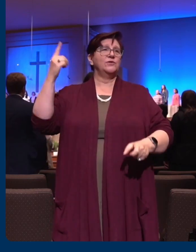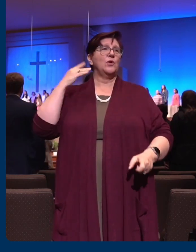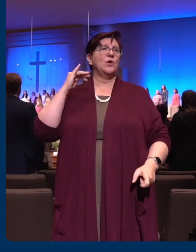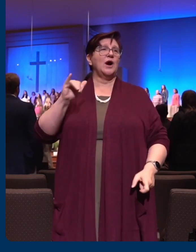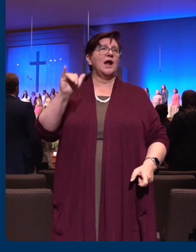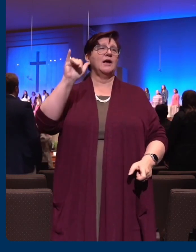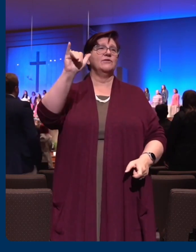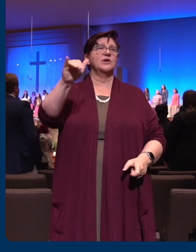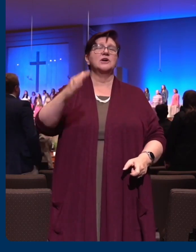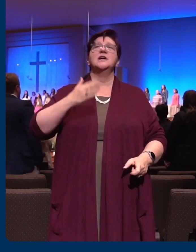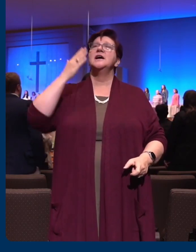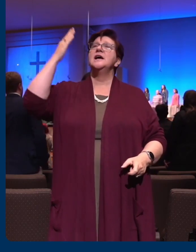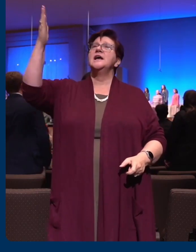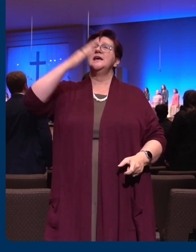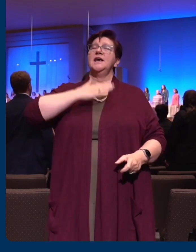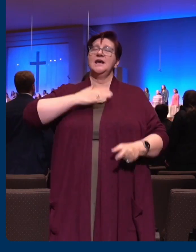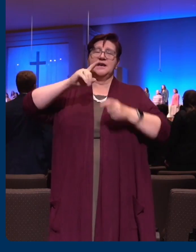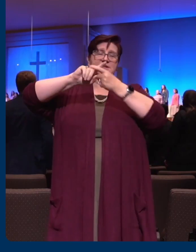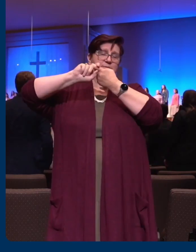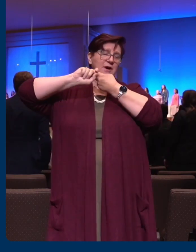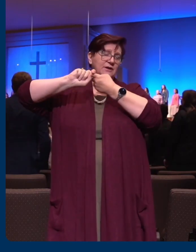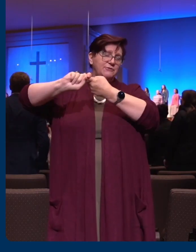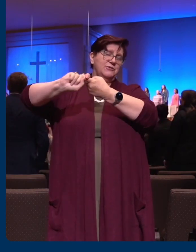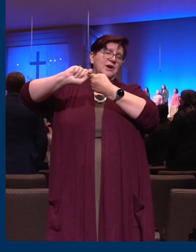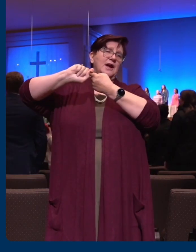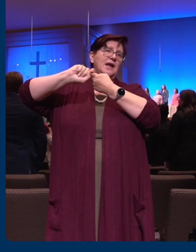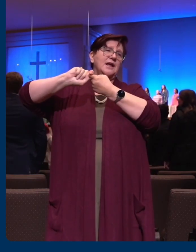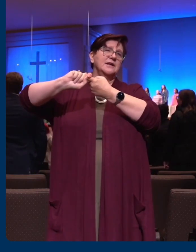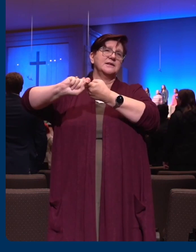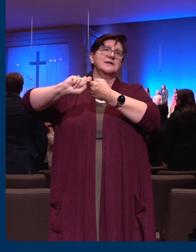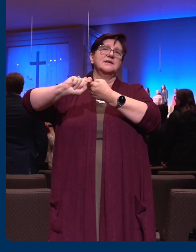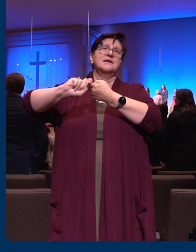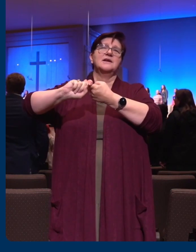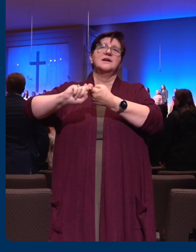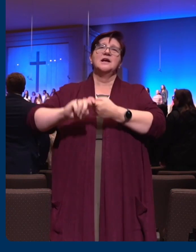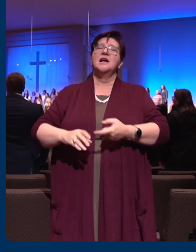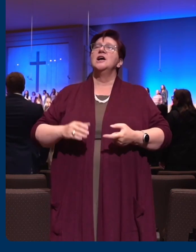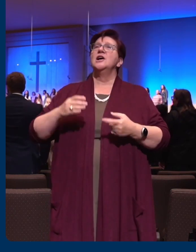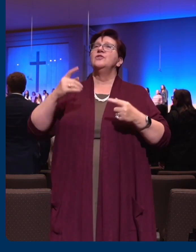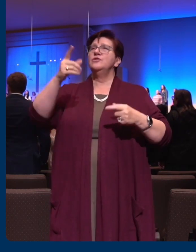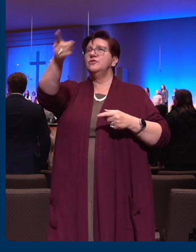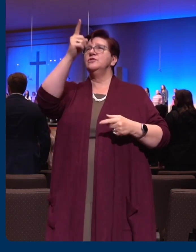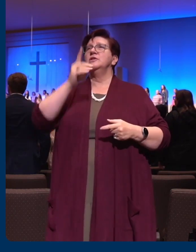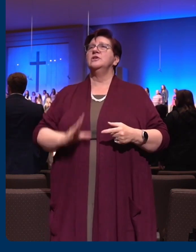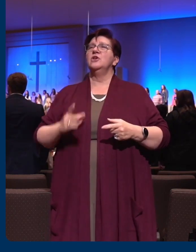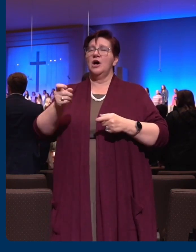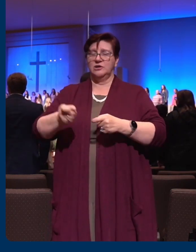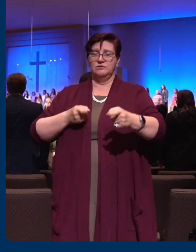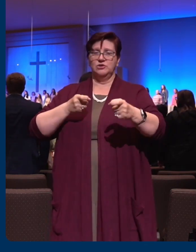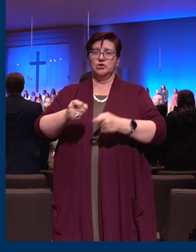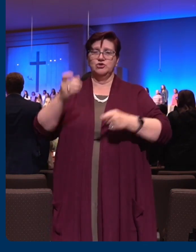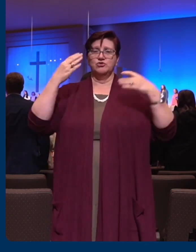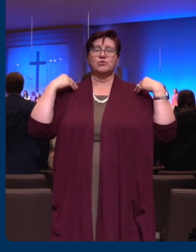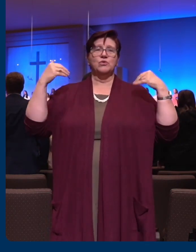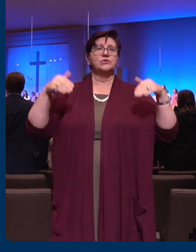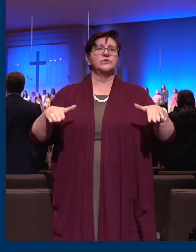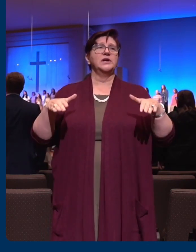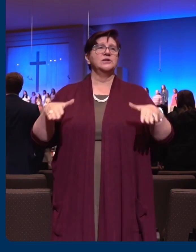forever, he is a friend of mine. The God of angel armies